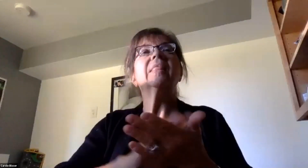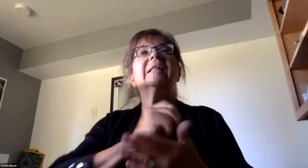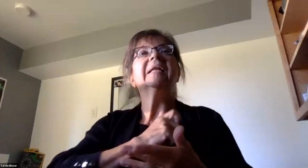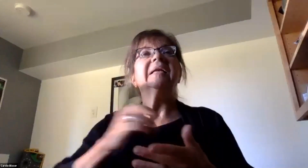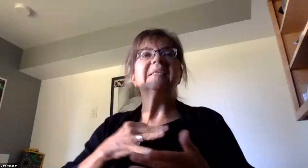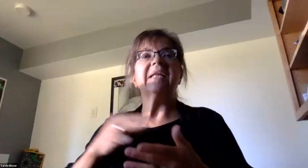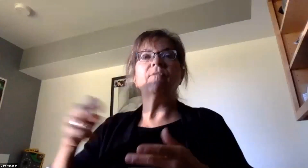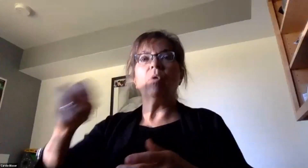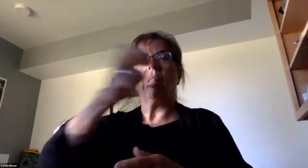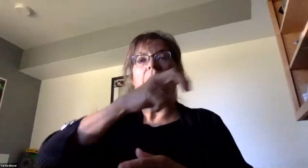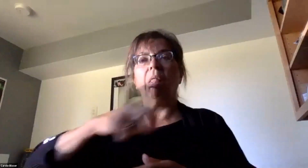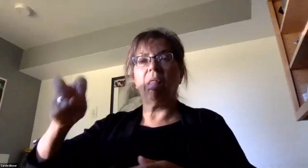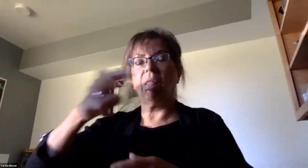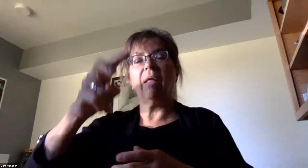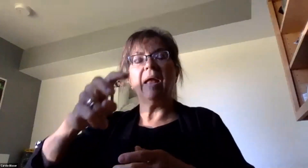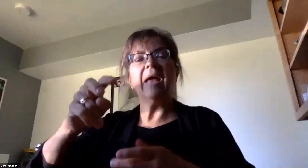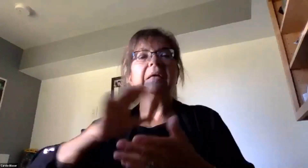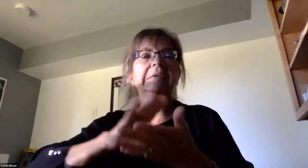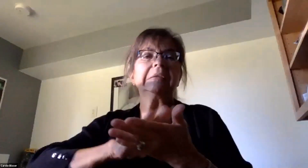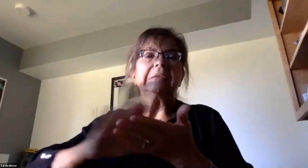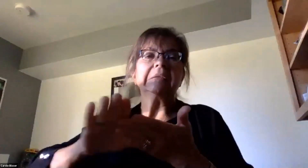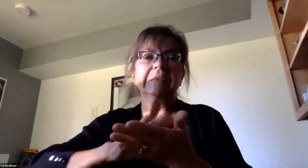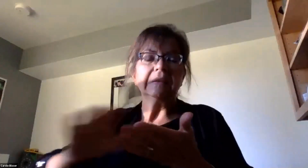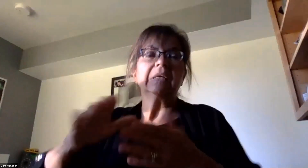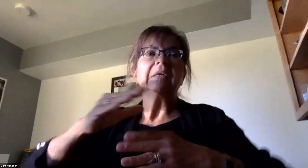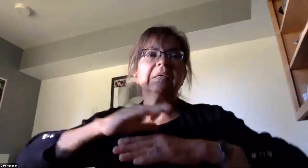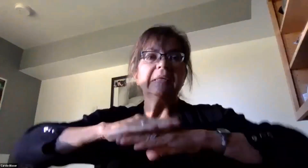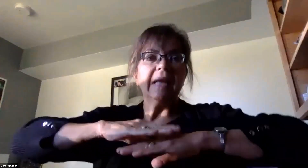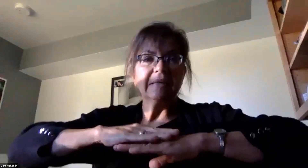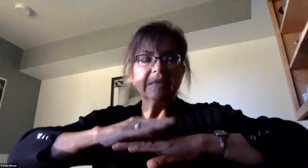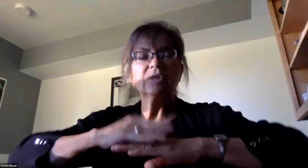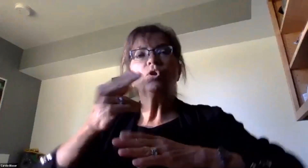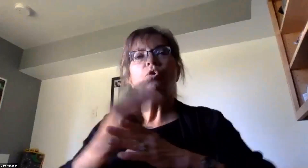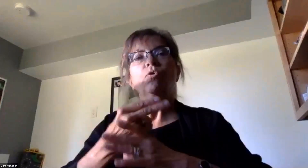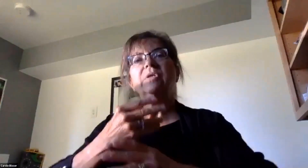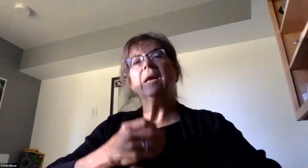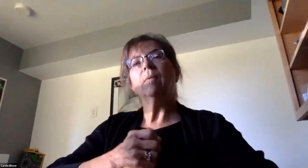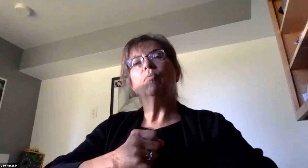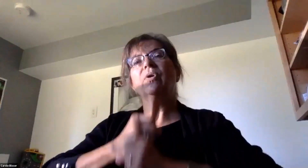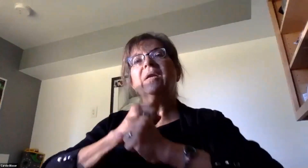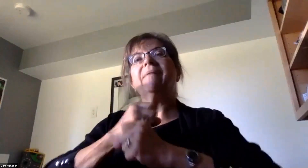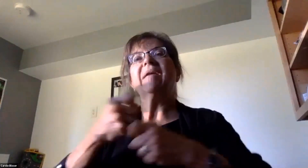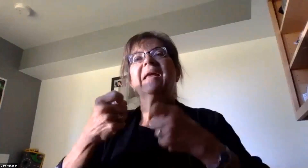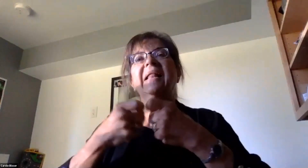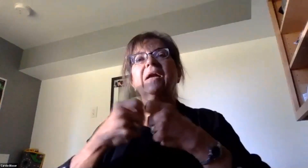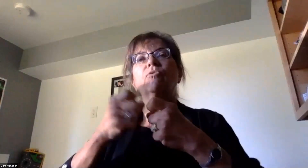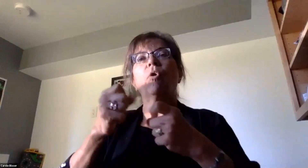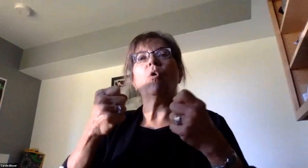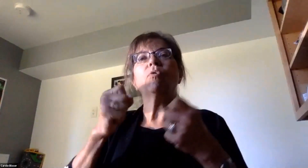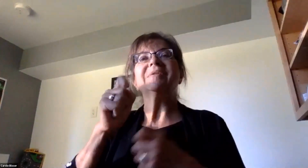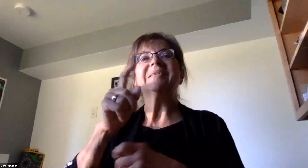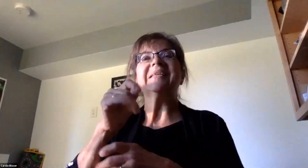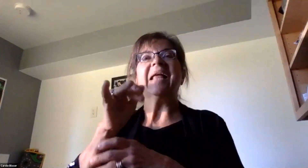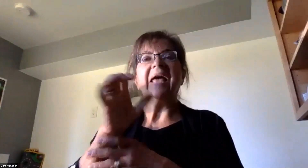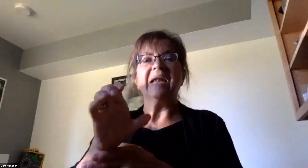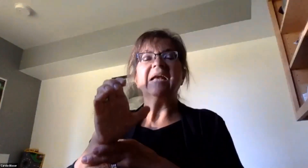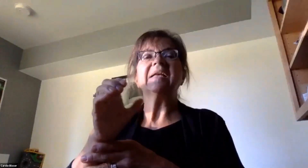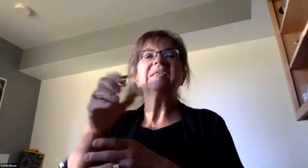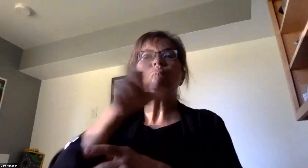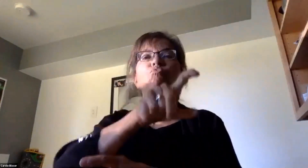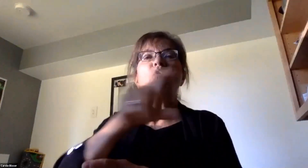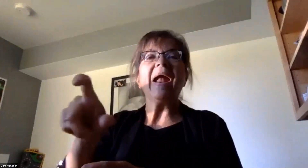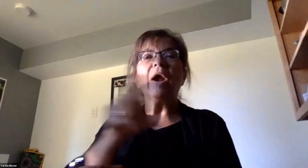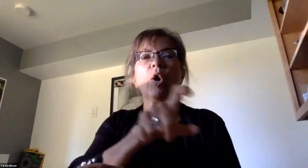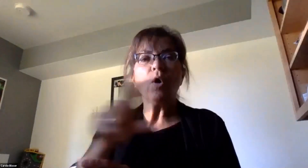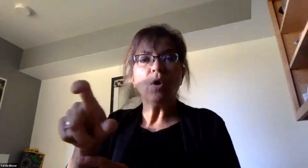the building and disinfect touch surfaces such as desks using a protexis electrostatic sprayer or similar method. The cleaning